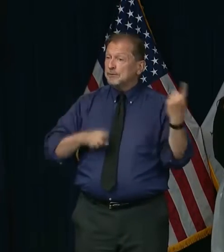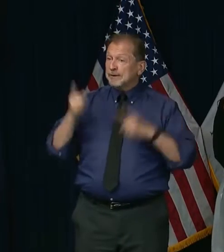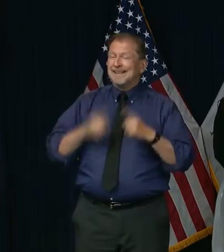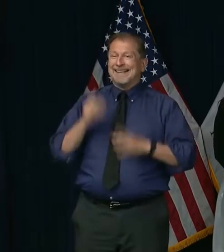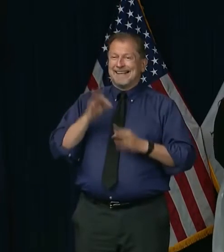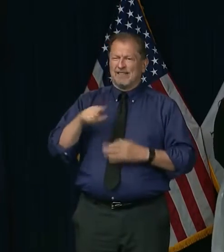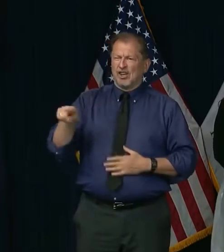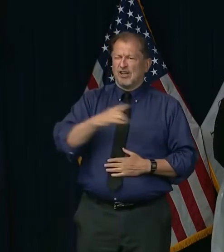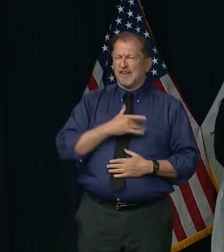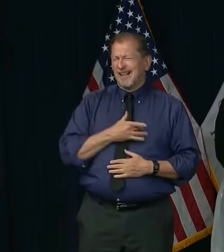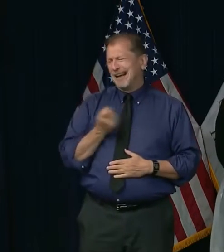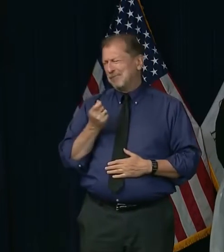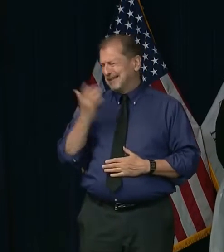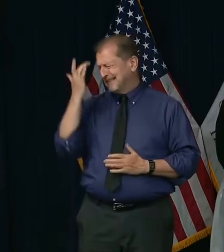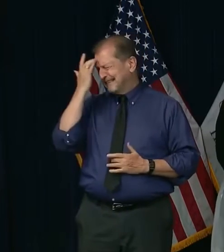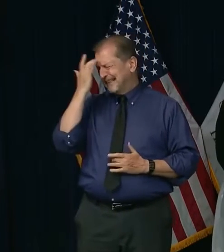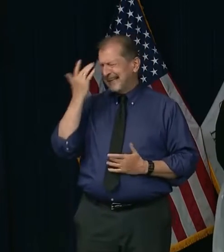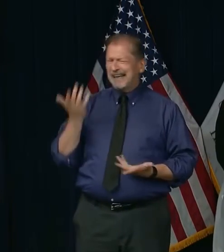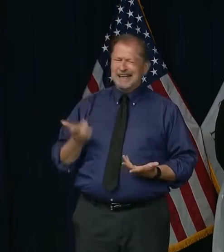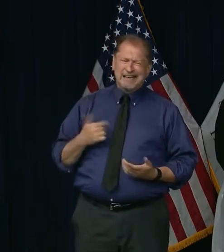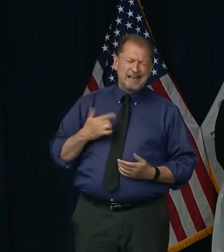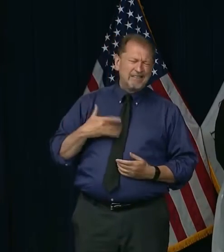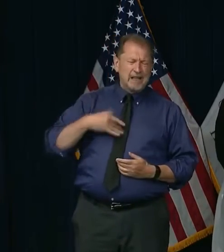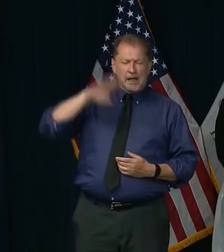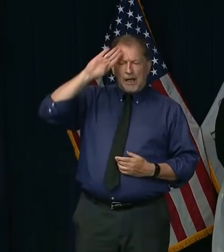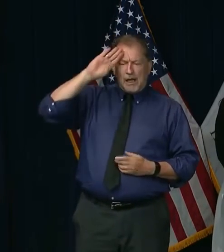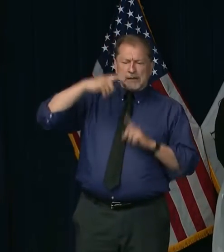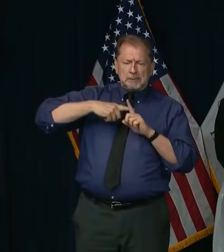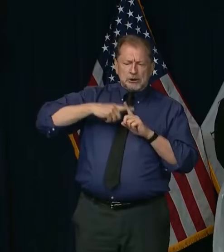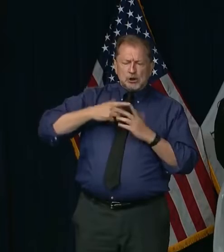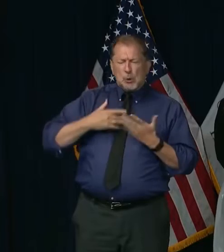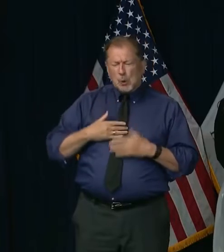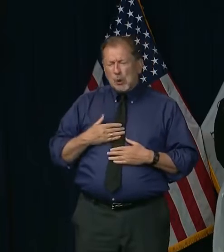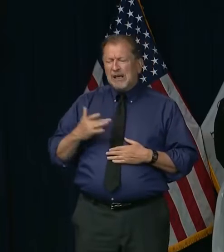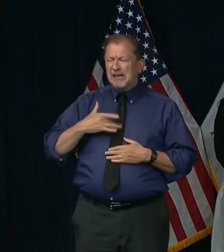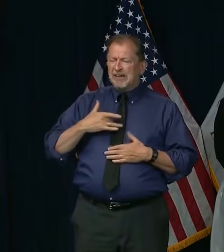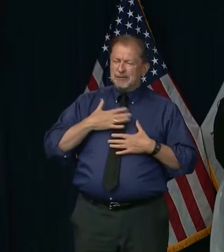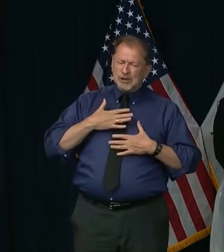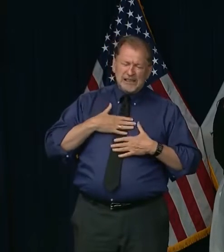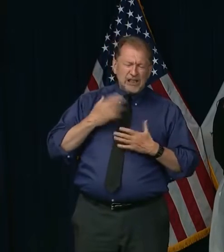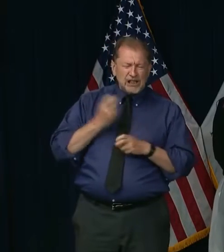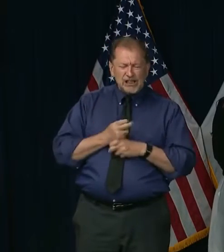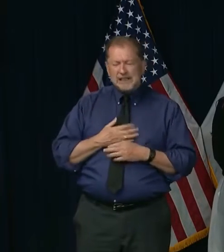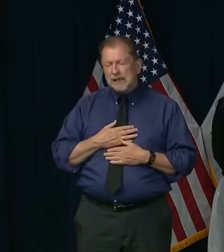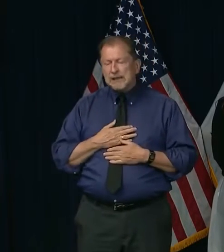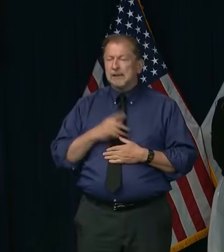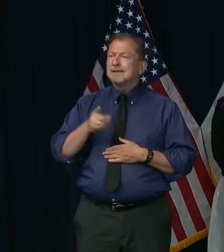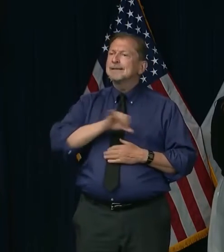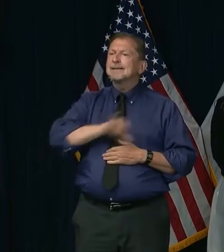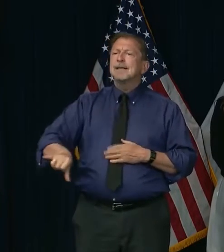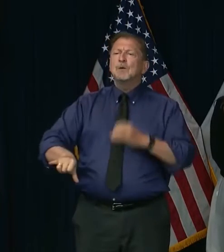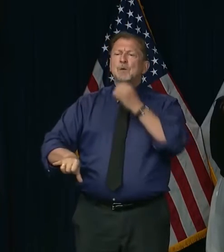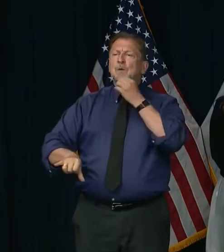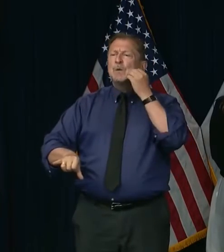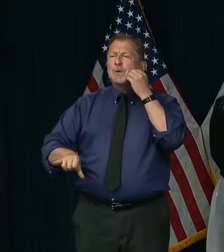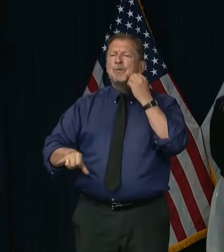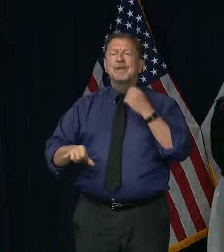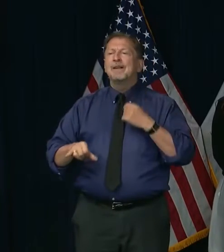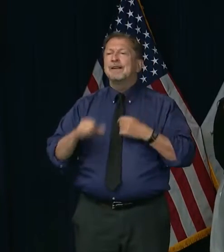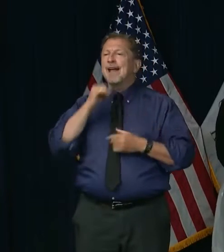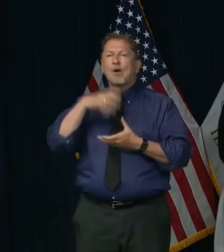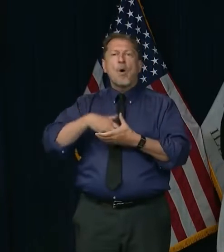any symptoms of illness, if you have a fever, shortness of breath, please don't go out in public. Please don't